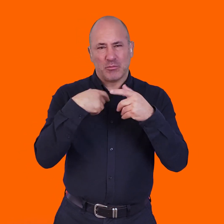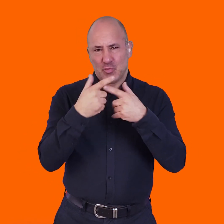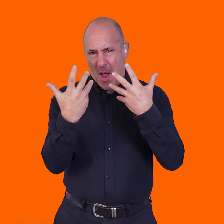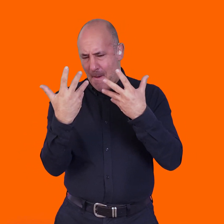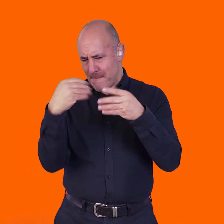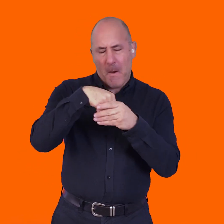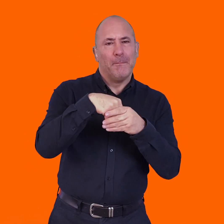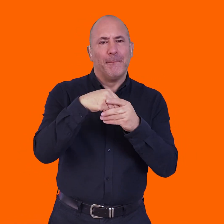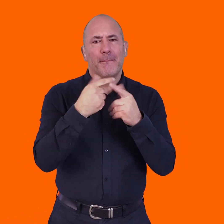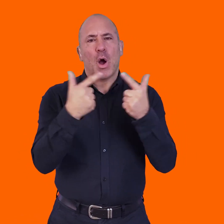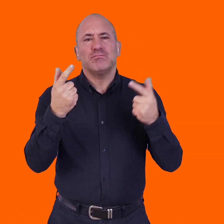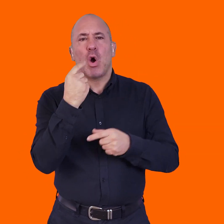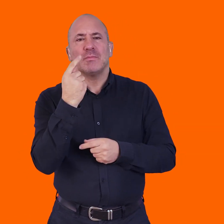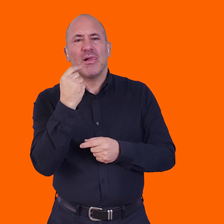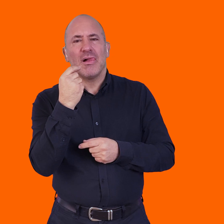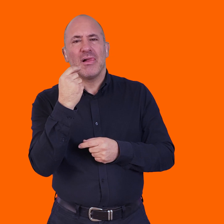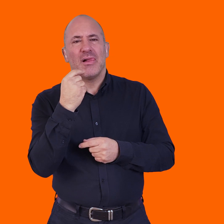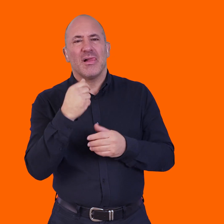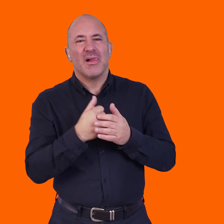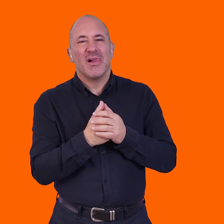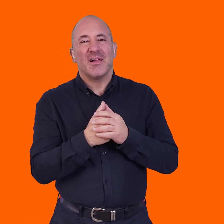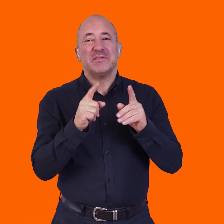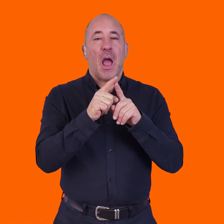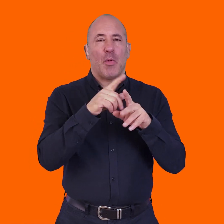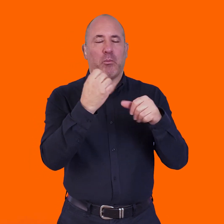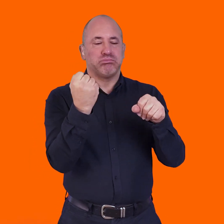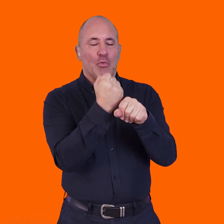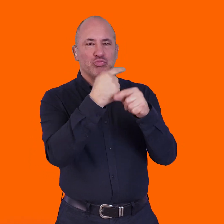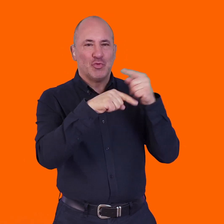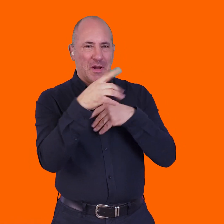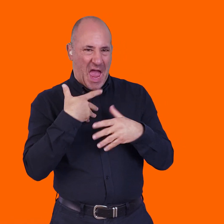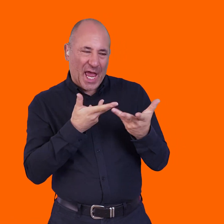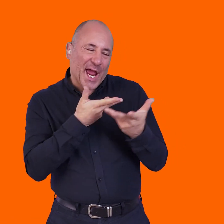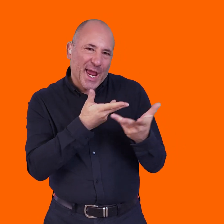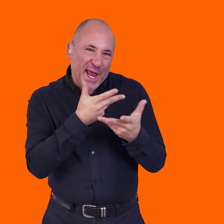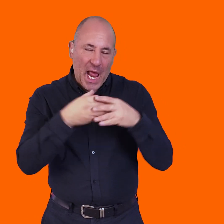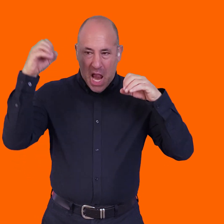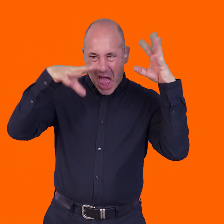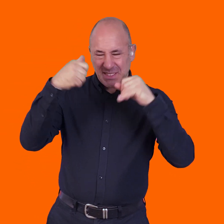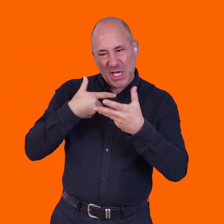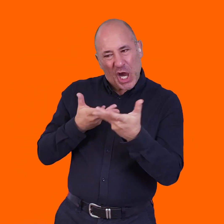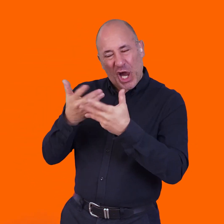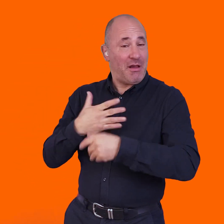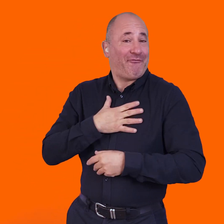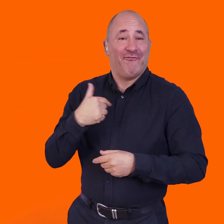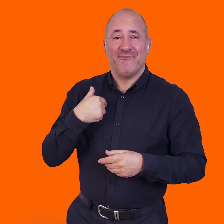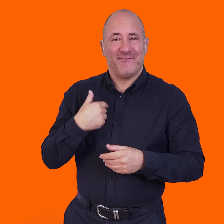do integrate tech as much as we can, and I like to geek out with production folk and lighting folk.